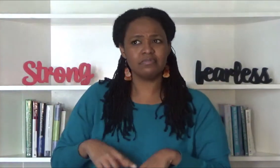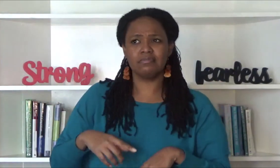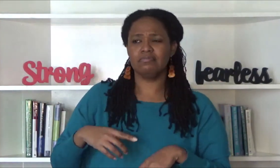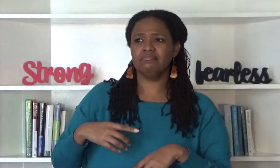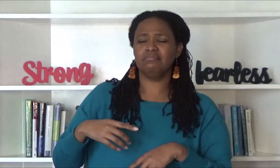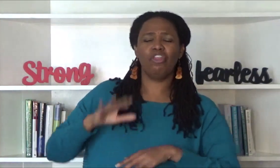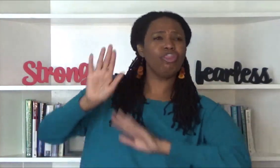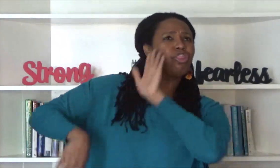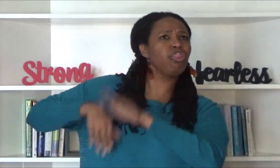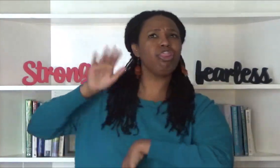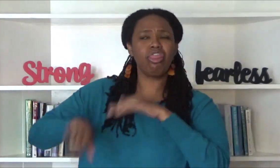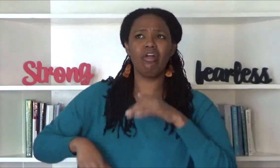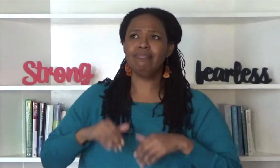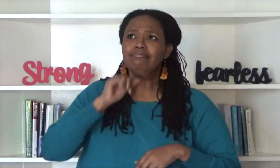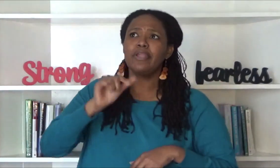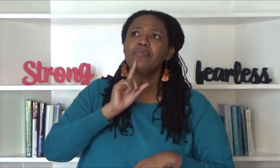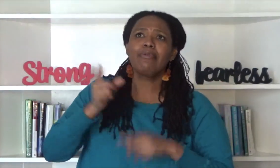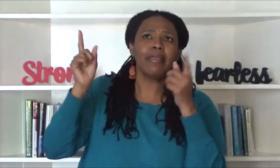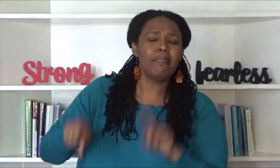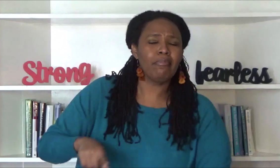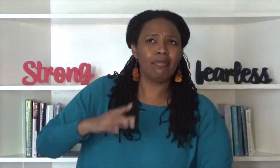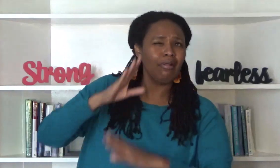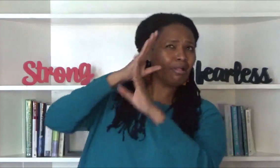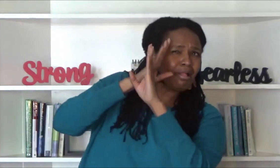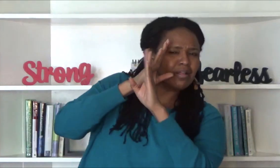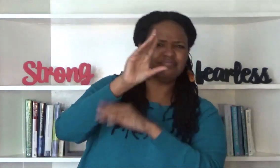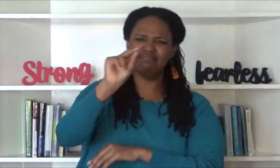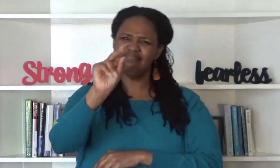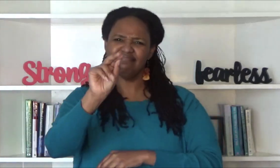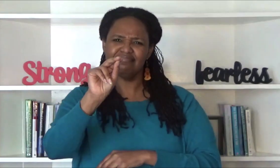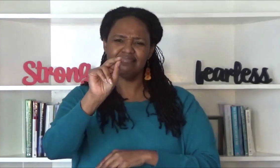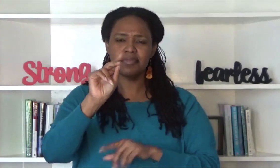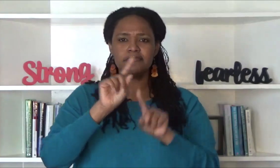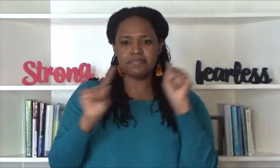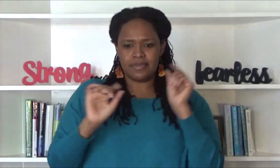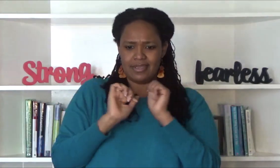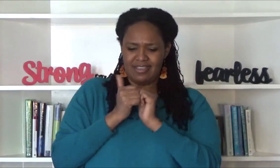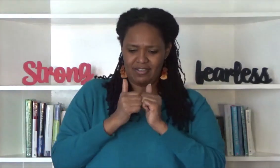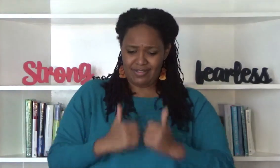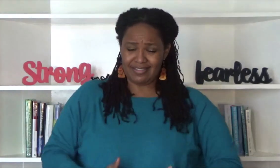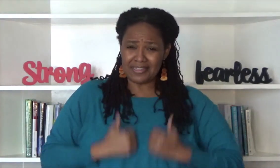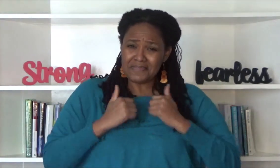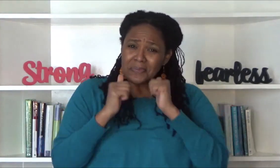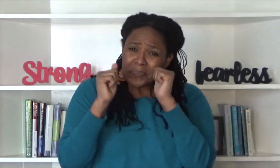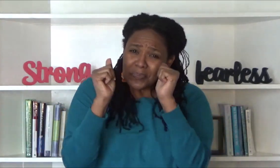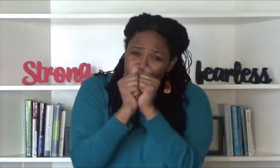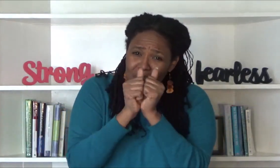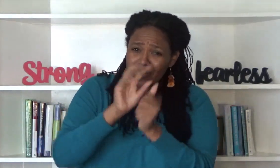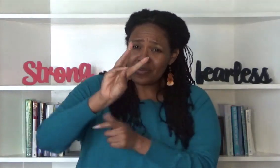pain but living your life with your past pains